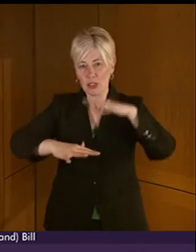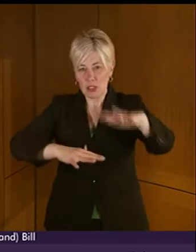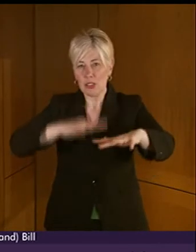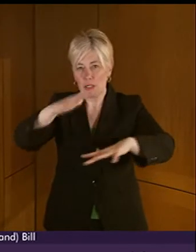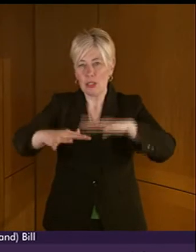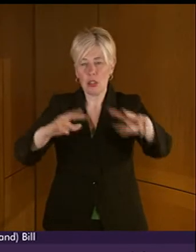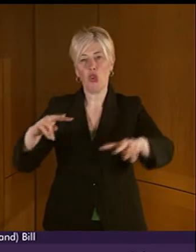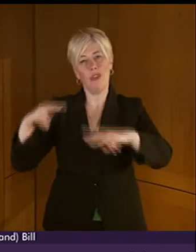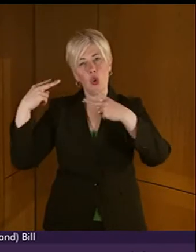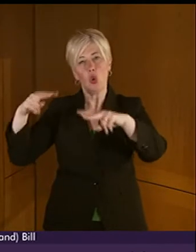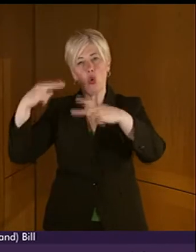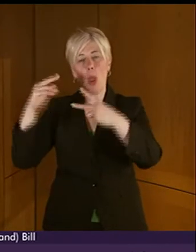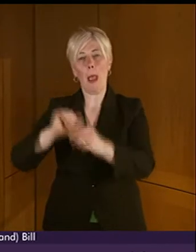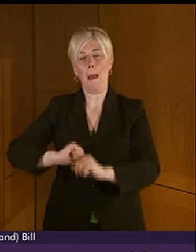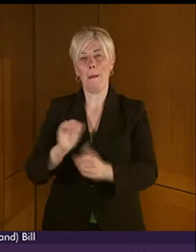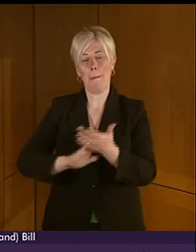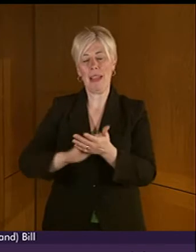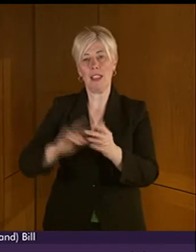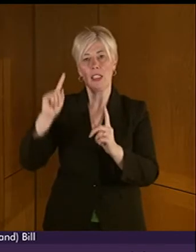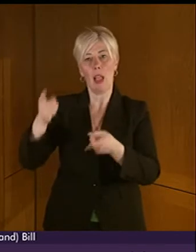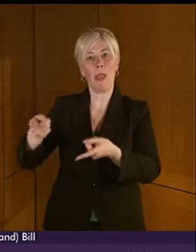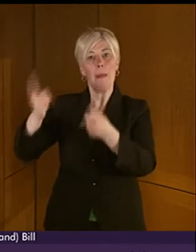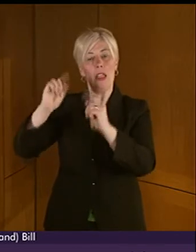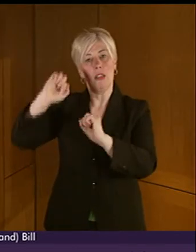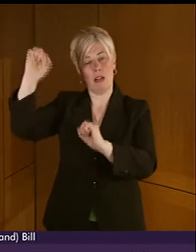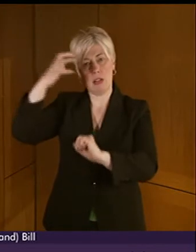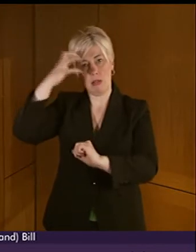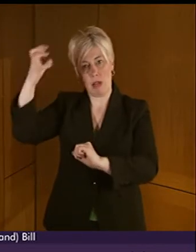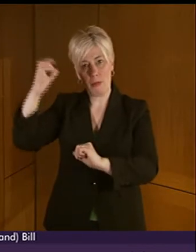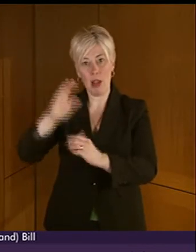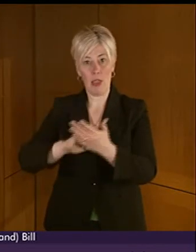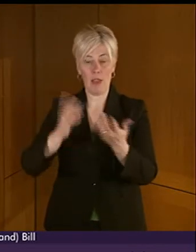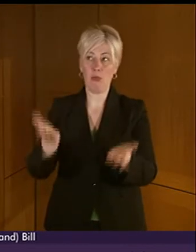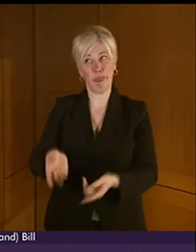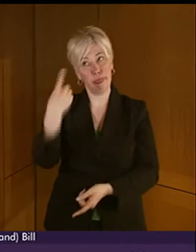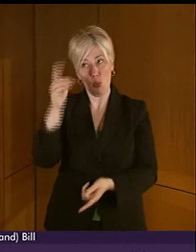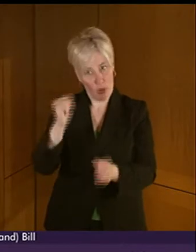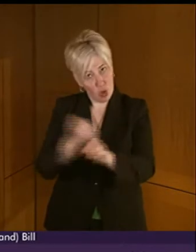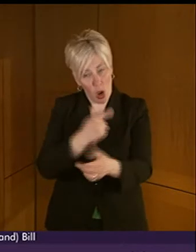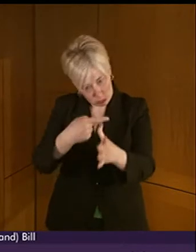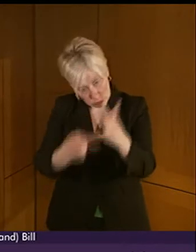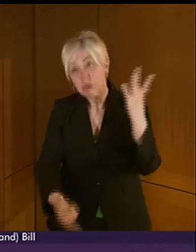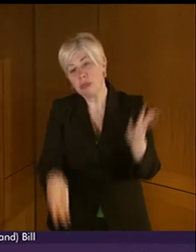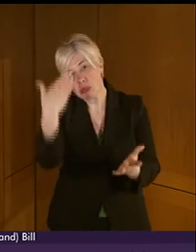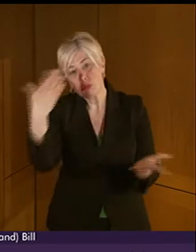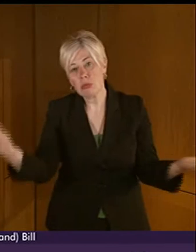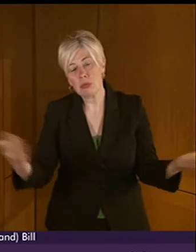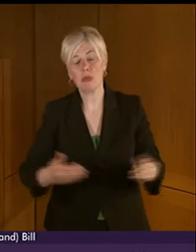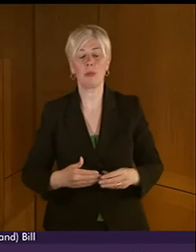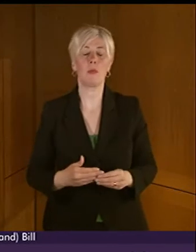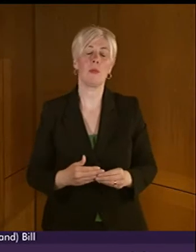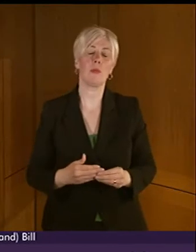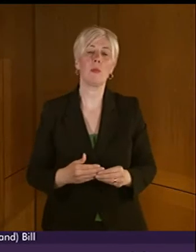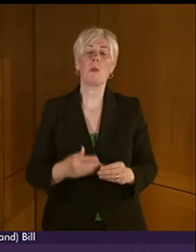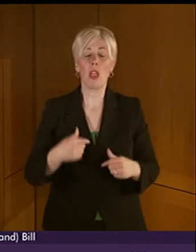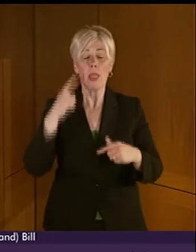ensure that the Scottish Ministers are held accountable by Parliament and BSL users for their plan. To conclude, this Bill